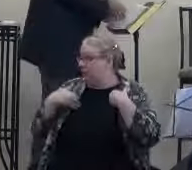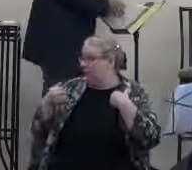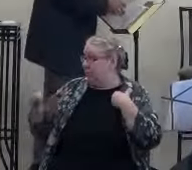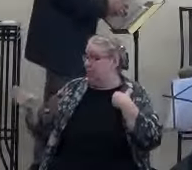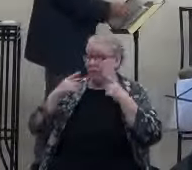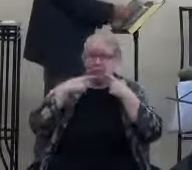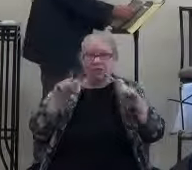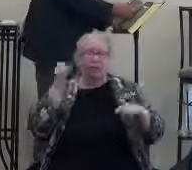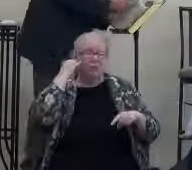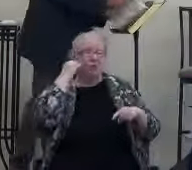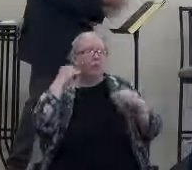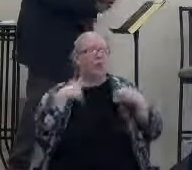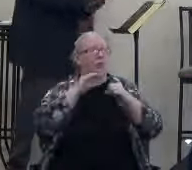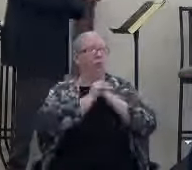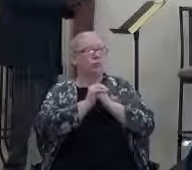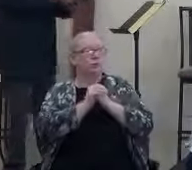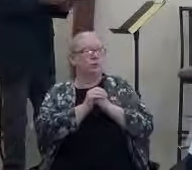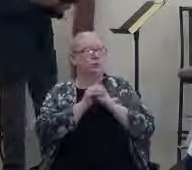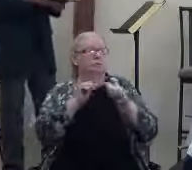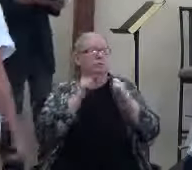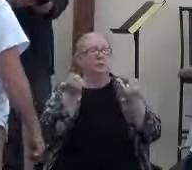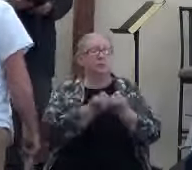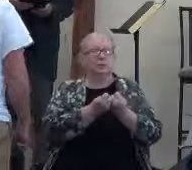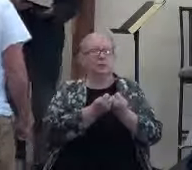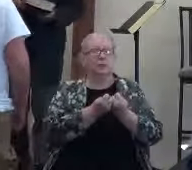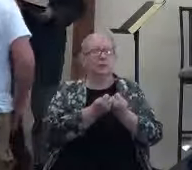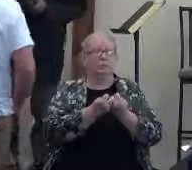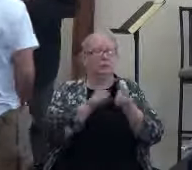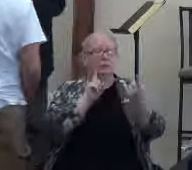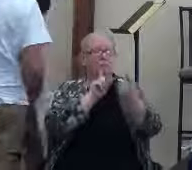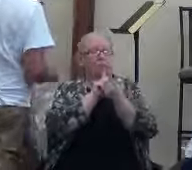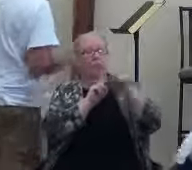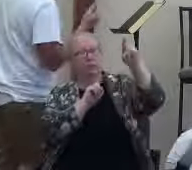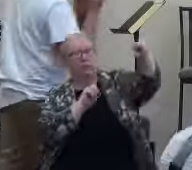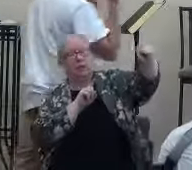If you are on the worship scenes, I would love to meet you in the back by the couches right before you leave.